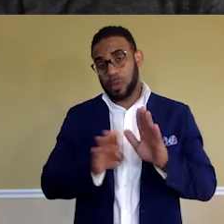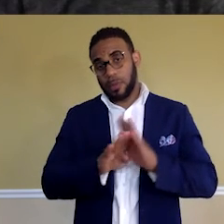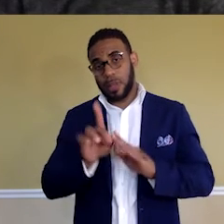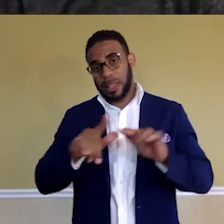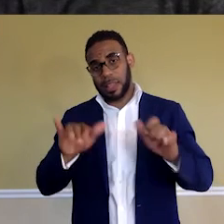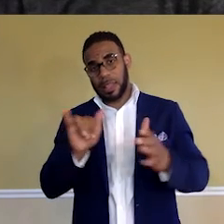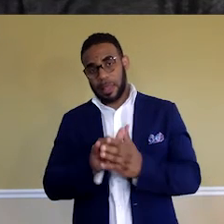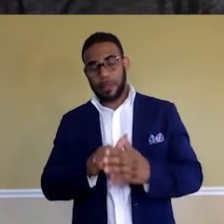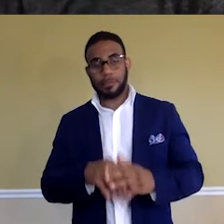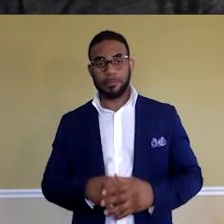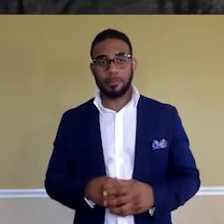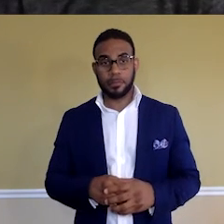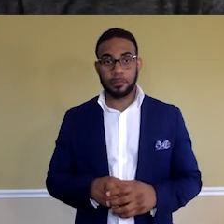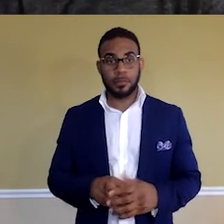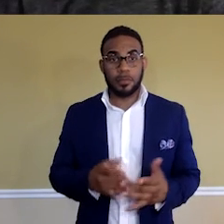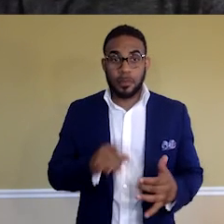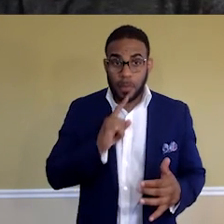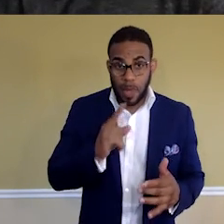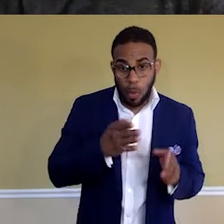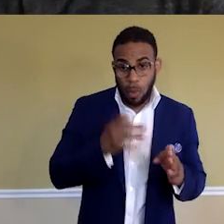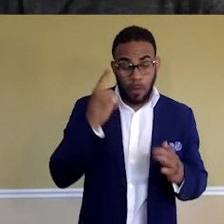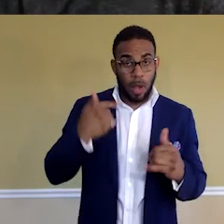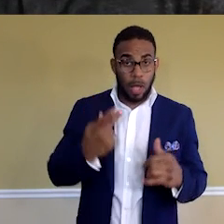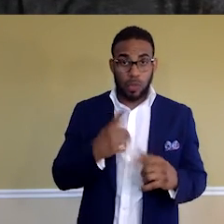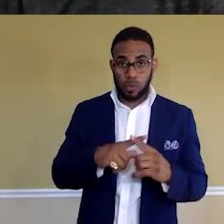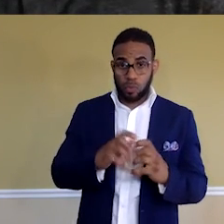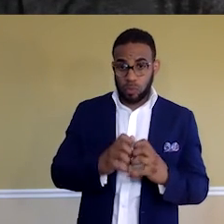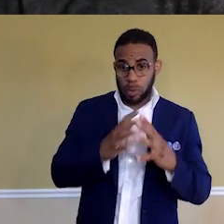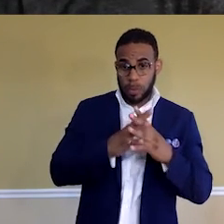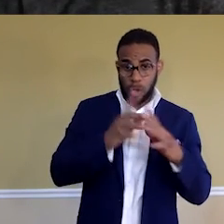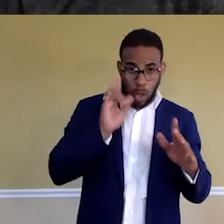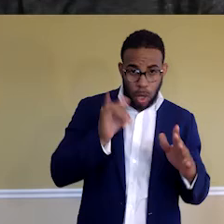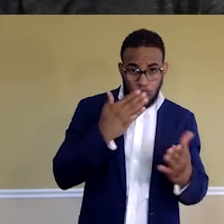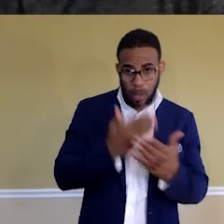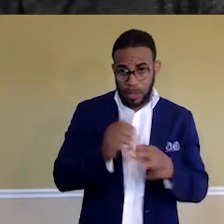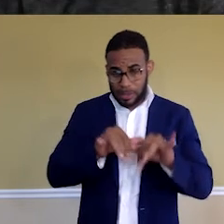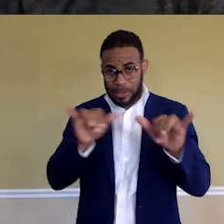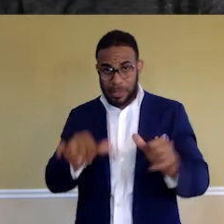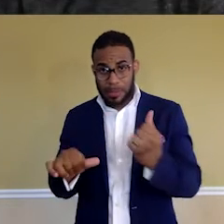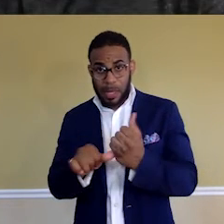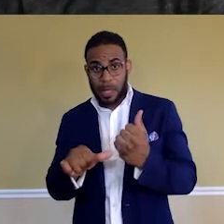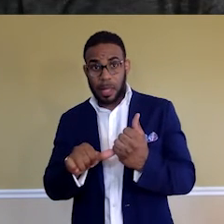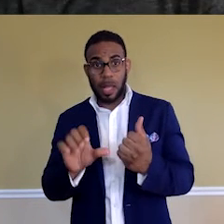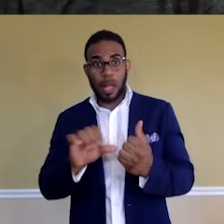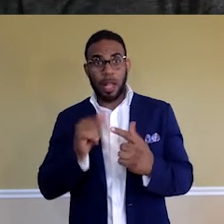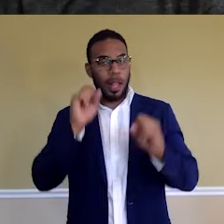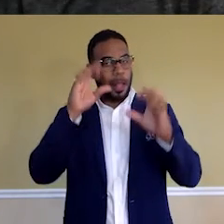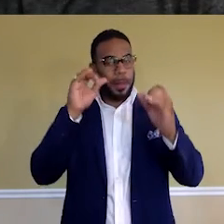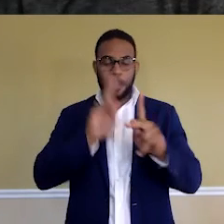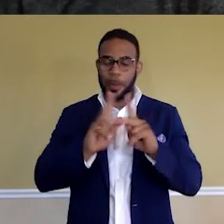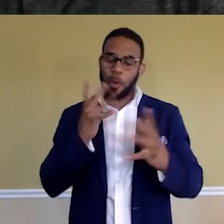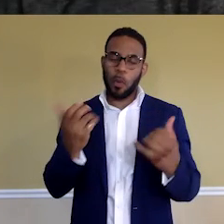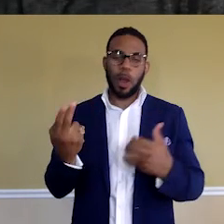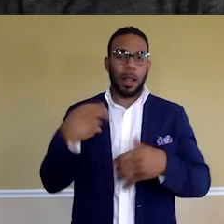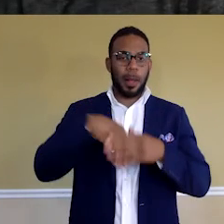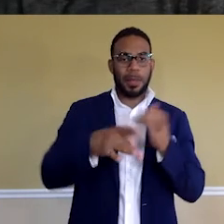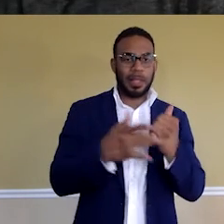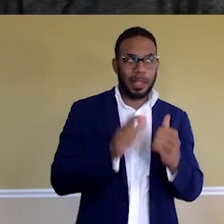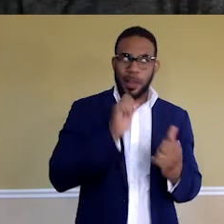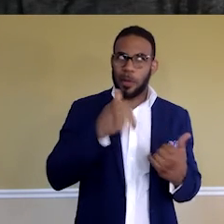and electricity. So it's a way for us to build up the local ecosystem here. And a lot of amazing people that want to come into tech, but they don't have the financial